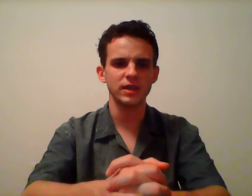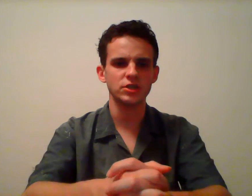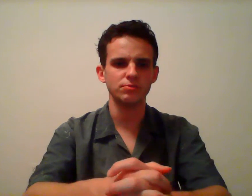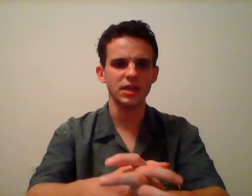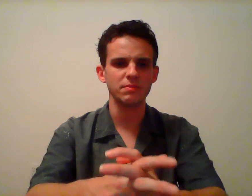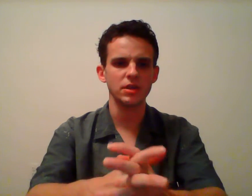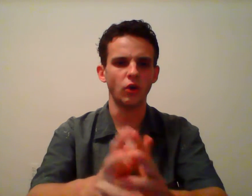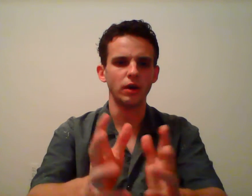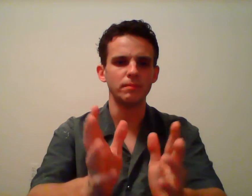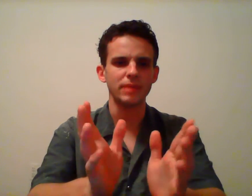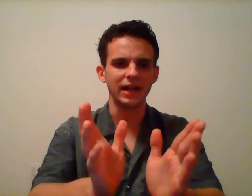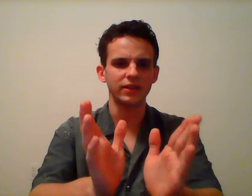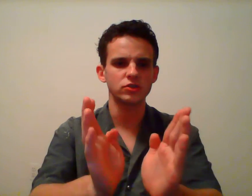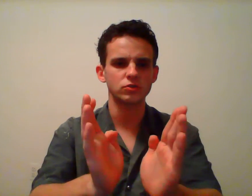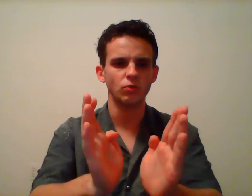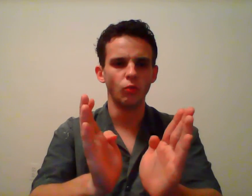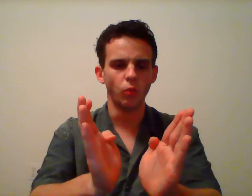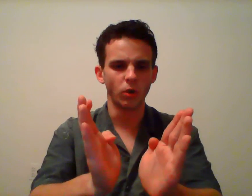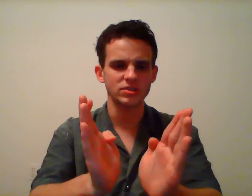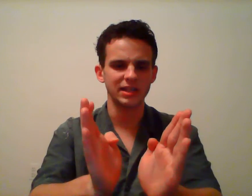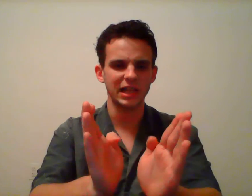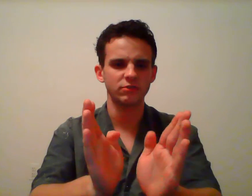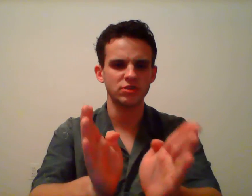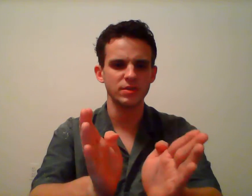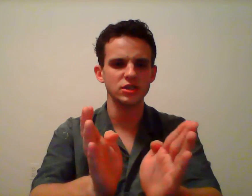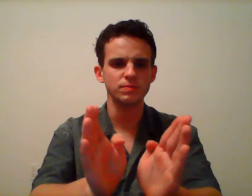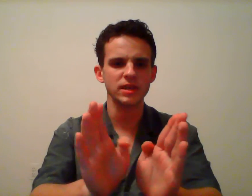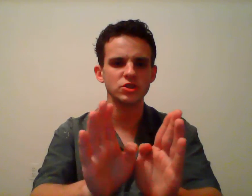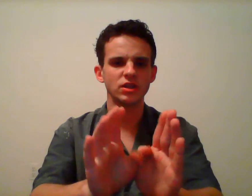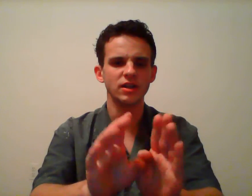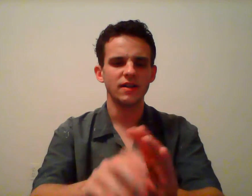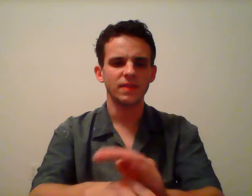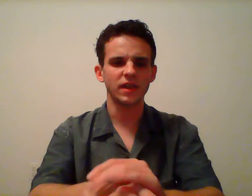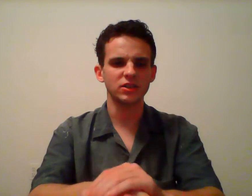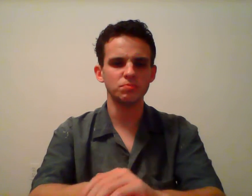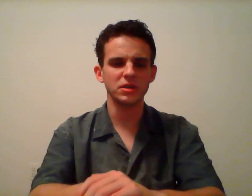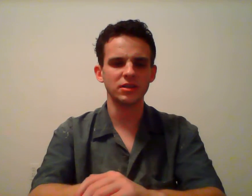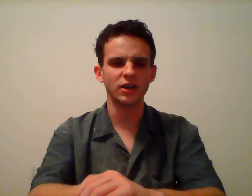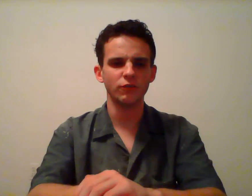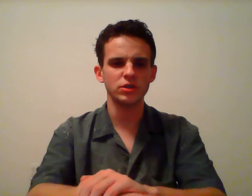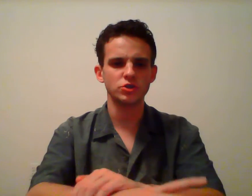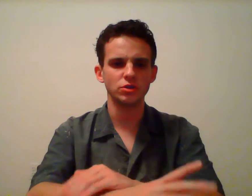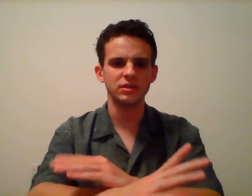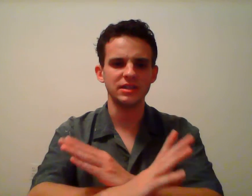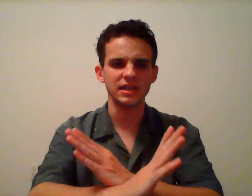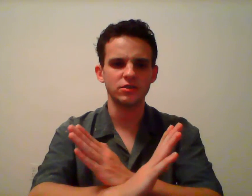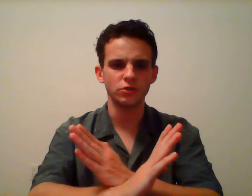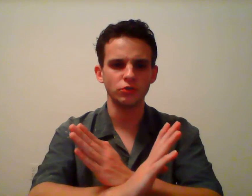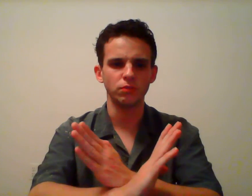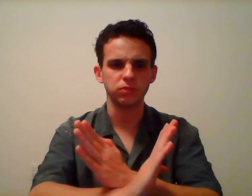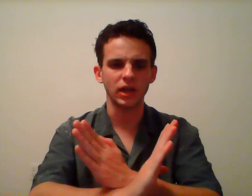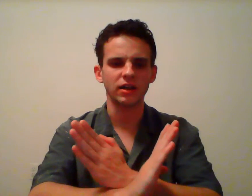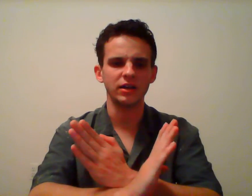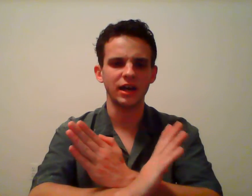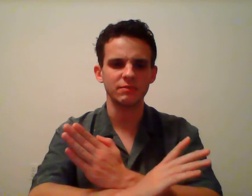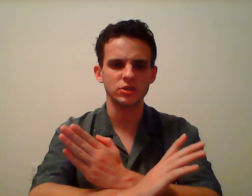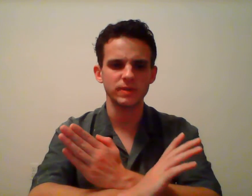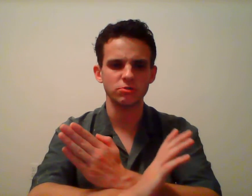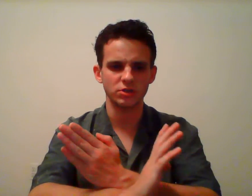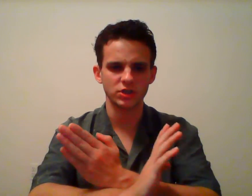speech may be on balance worse than a lot of attributed speech, that doesn't mean that the government should get to block anonymous speech or